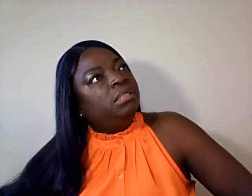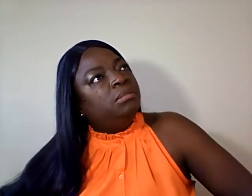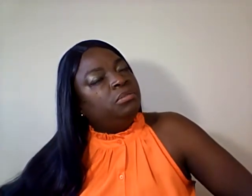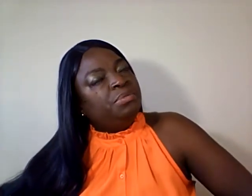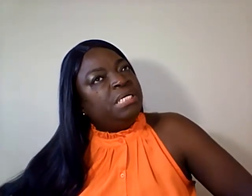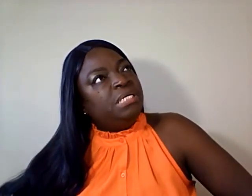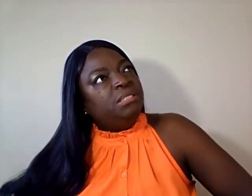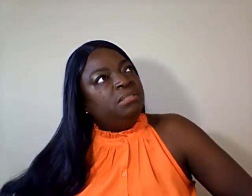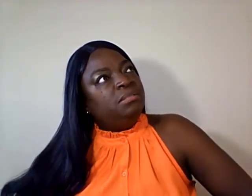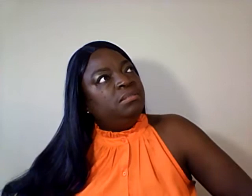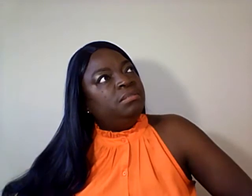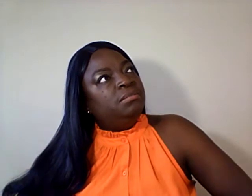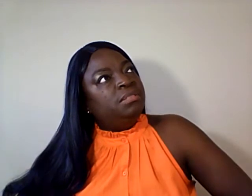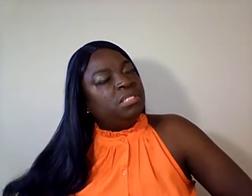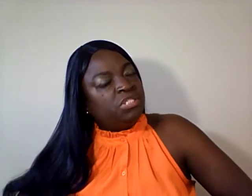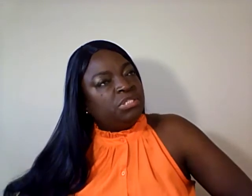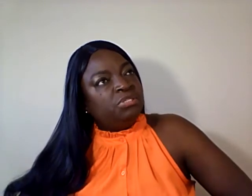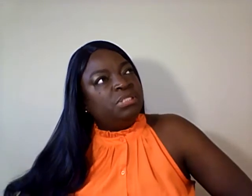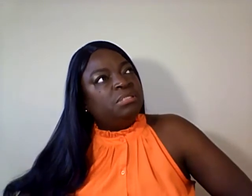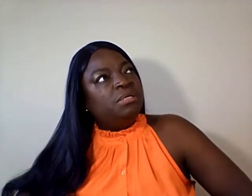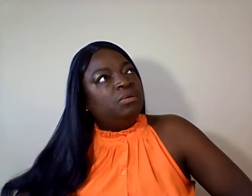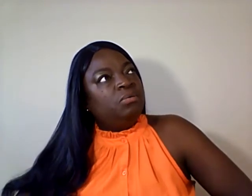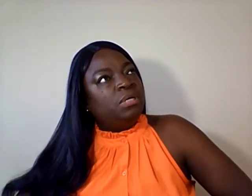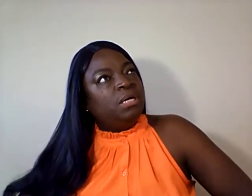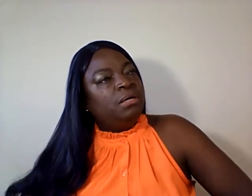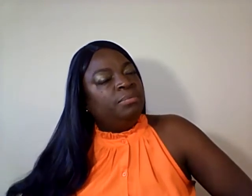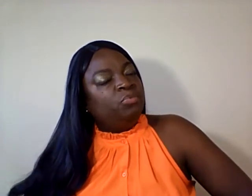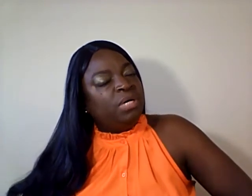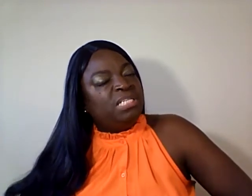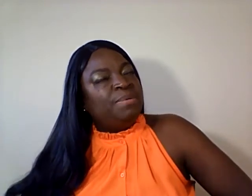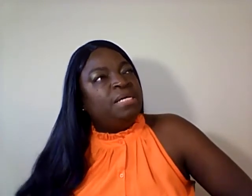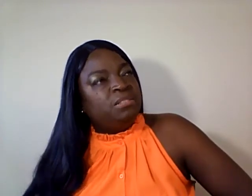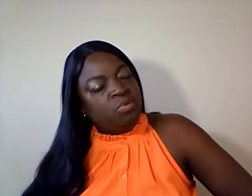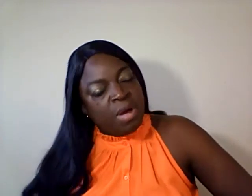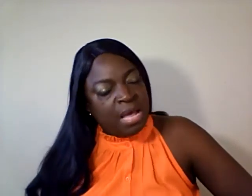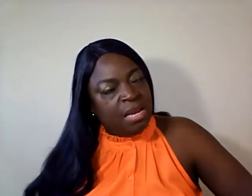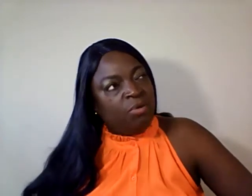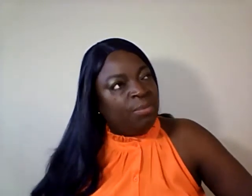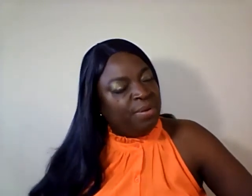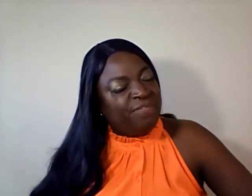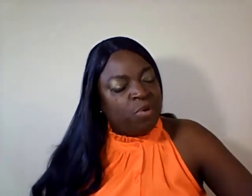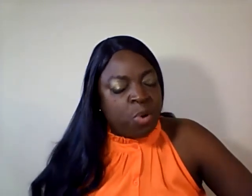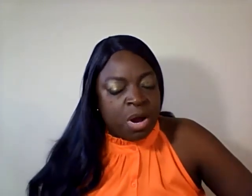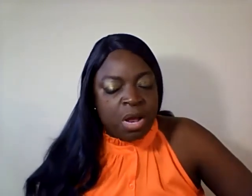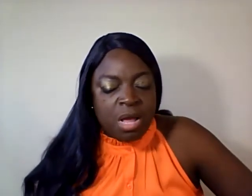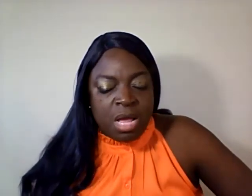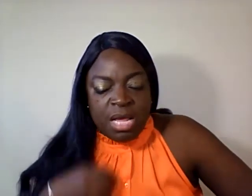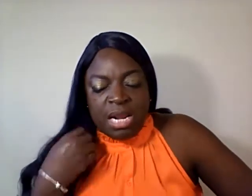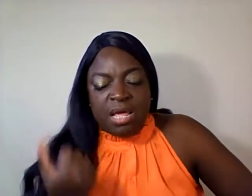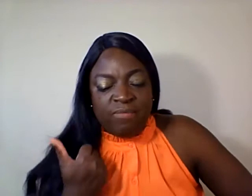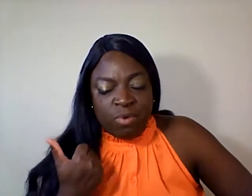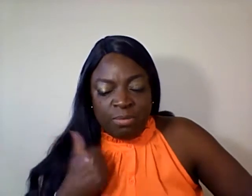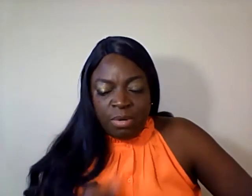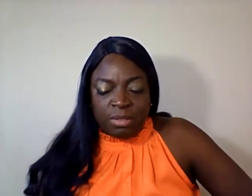Three sisters. Um, one has passed away. That would have been four. And I have one brother.